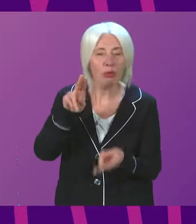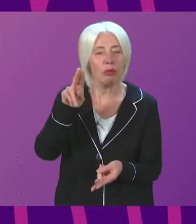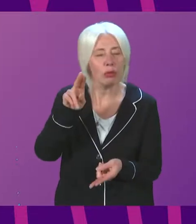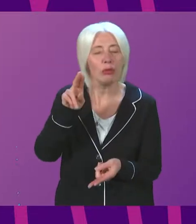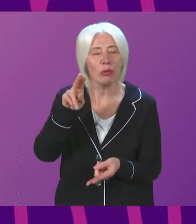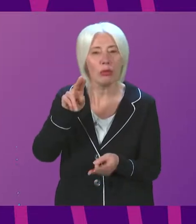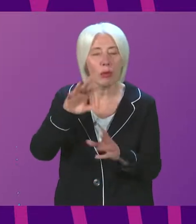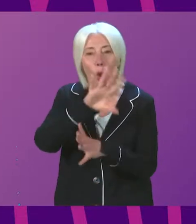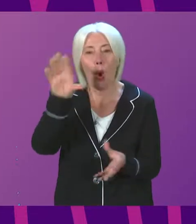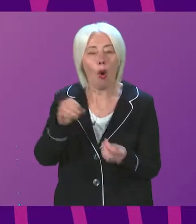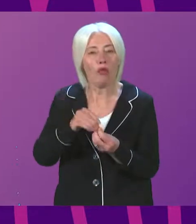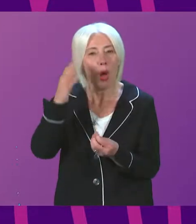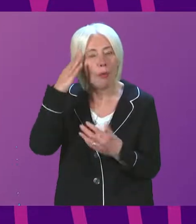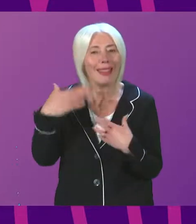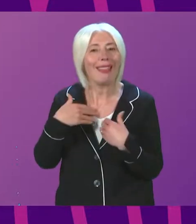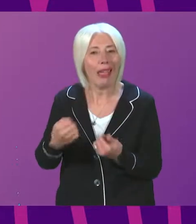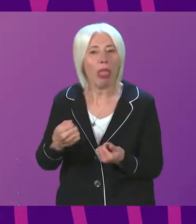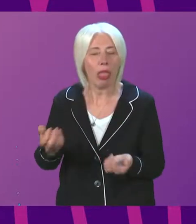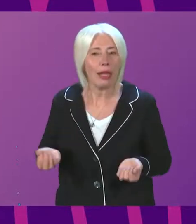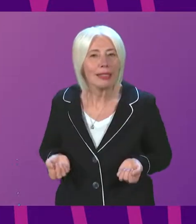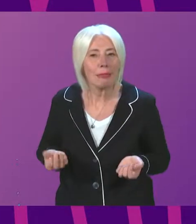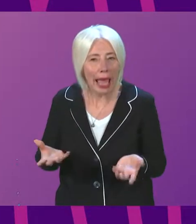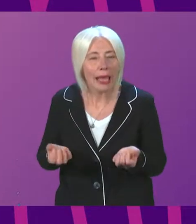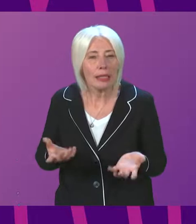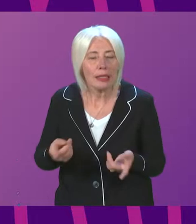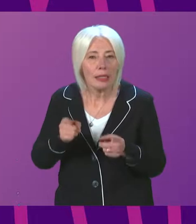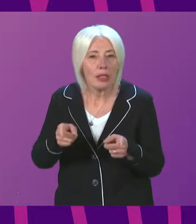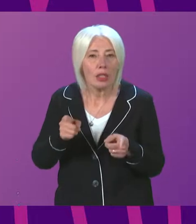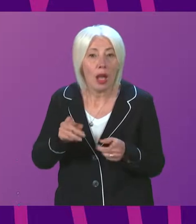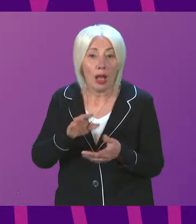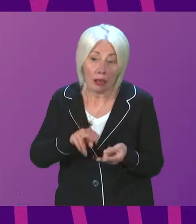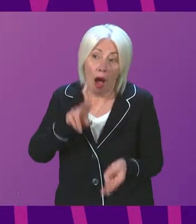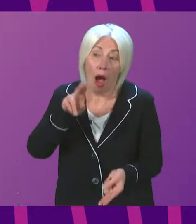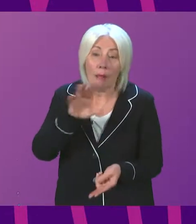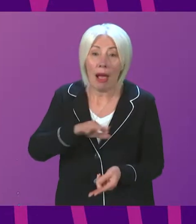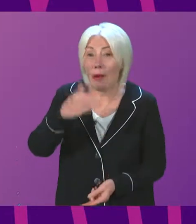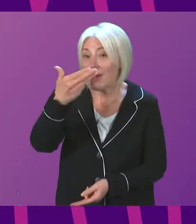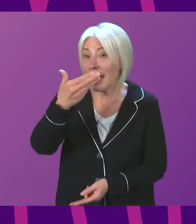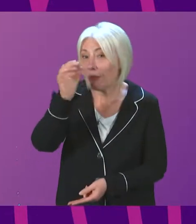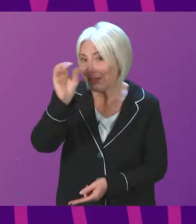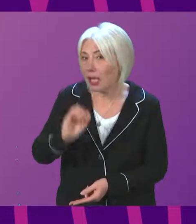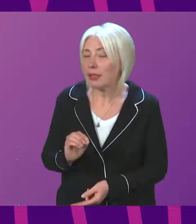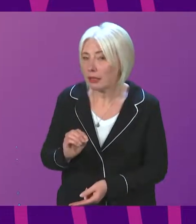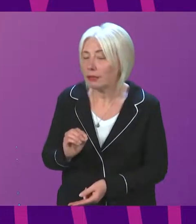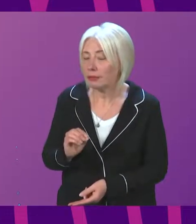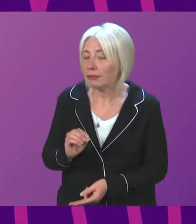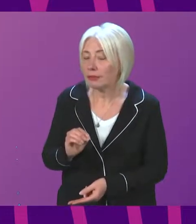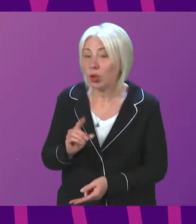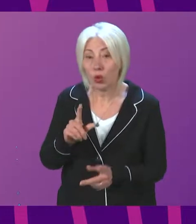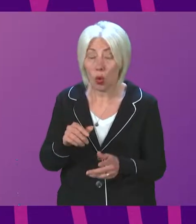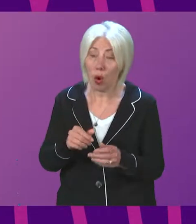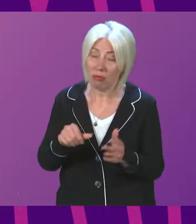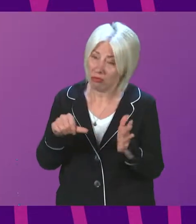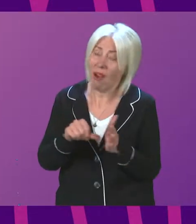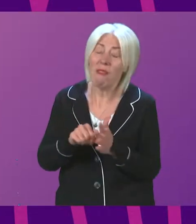Overall, mental health expenditure has risen by almost 9 per cent. So these are tough